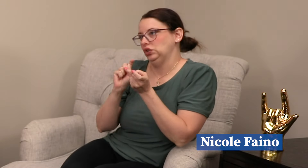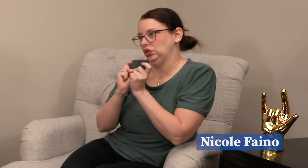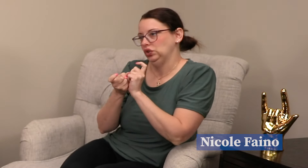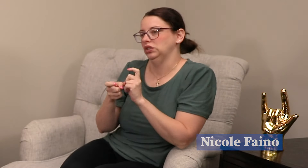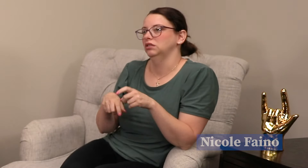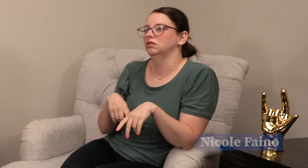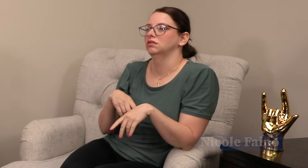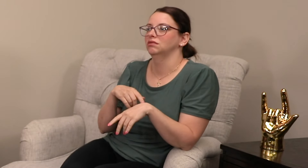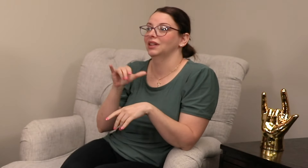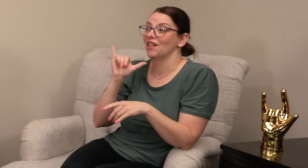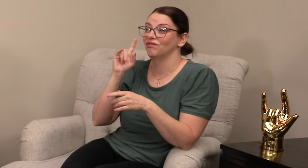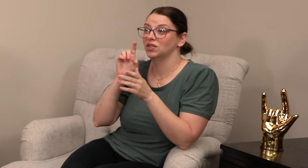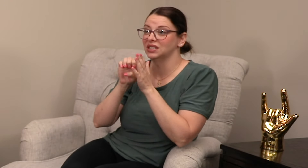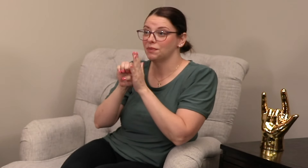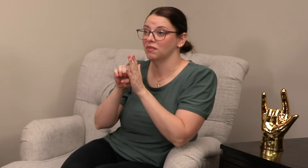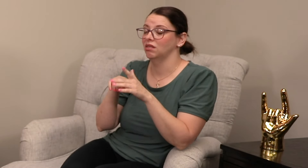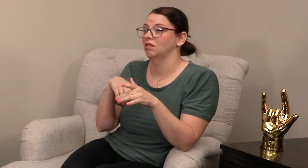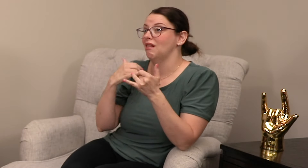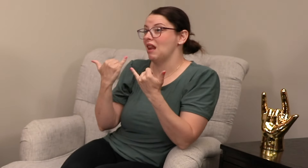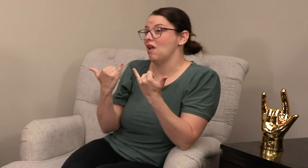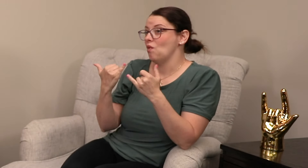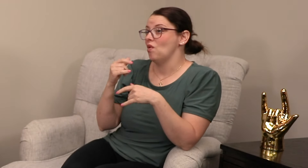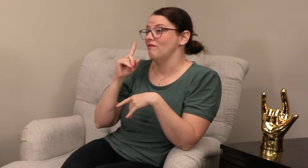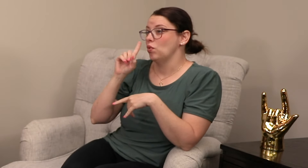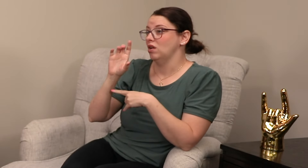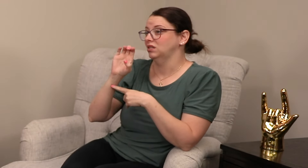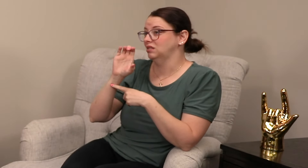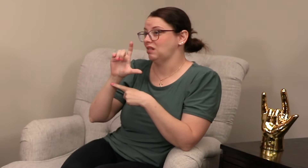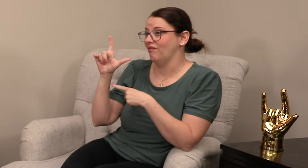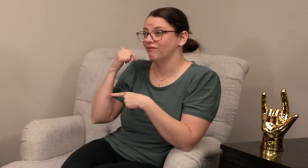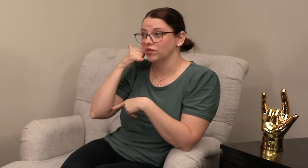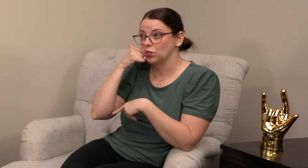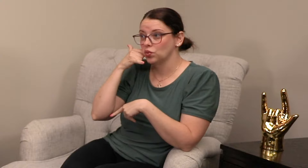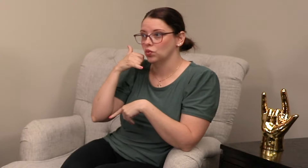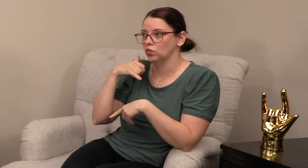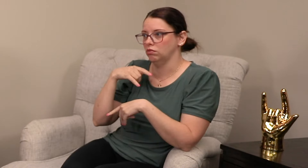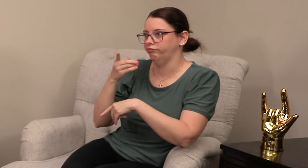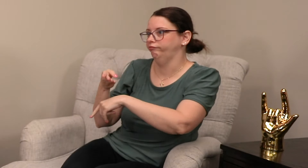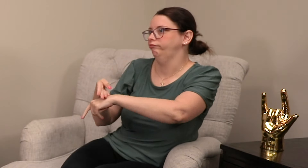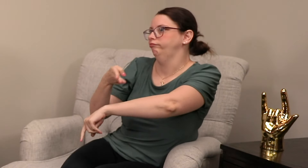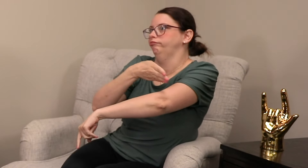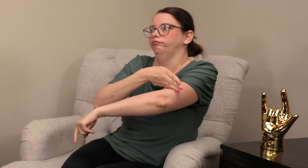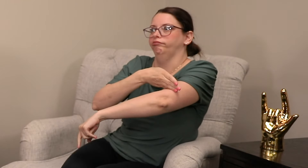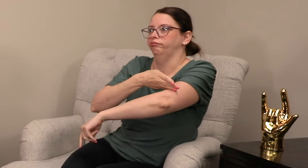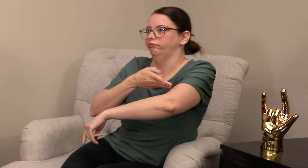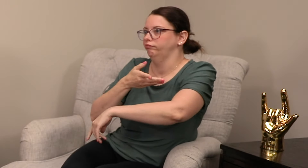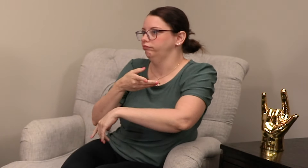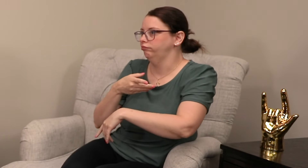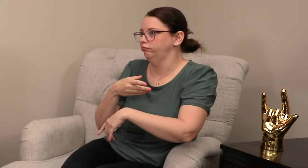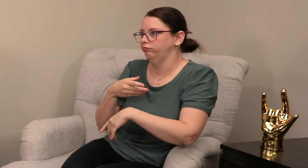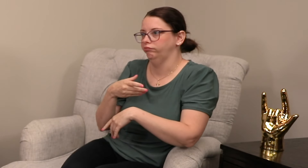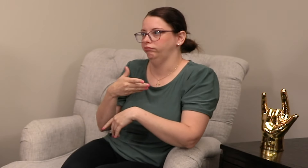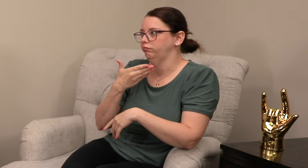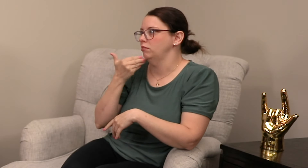I've noticed a lot of changes in that. For example, now for cell phones, of course, they've gotten so much better,